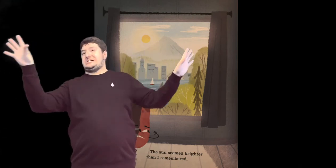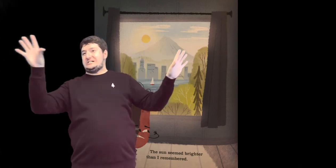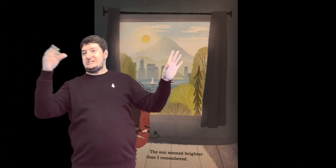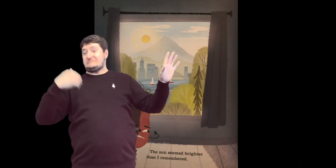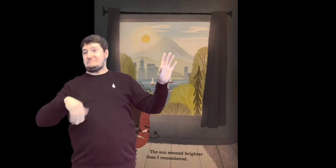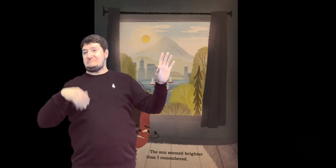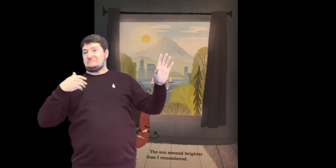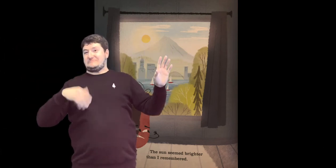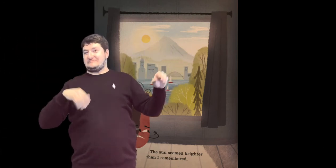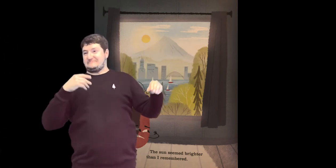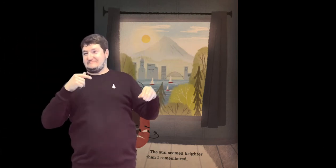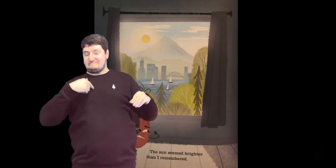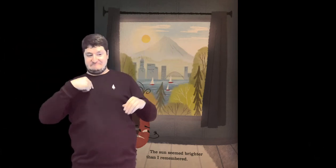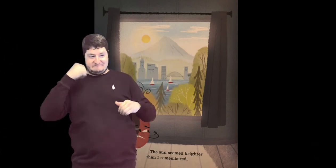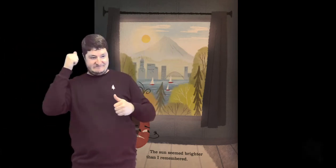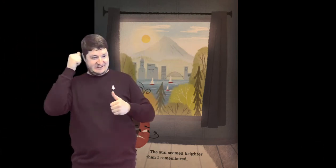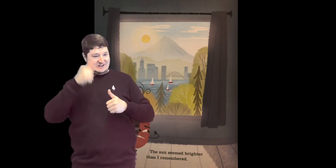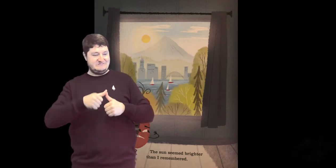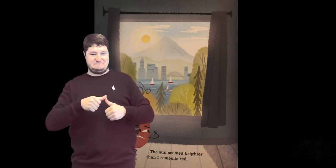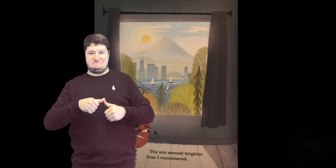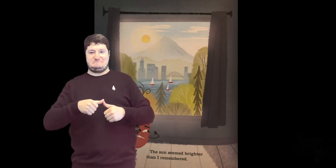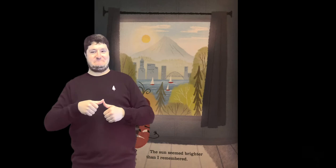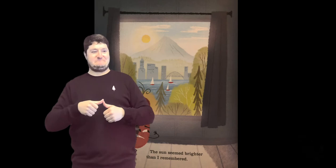The sun seemed brighter than I remembered